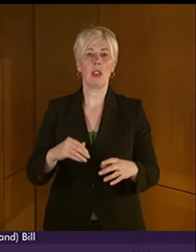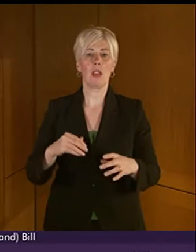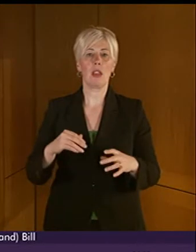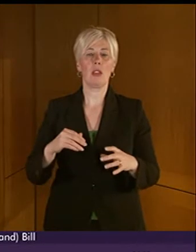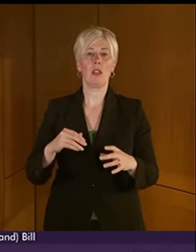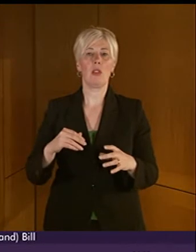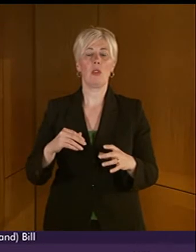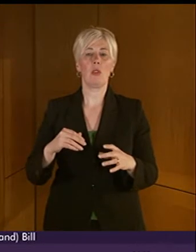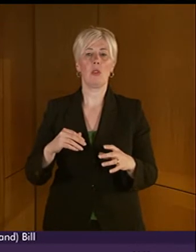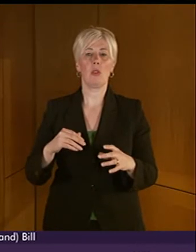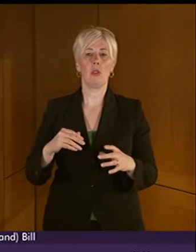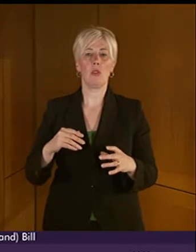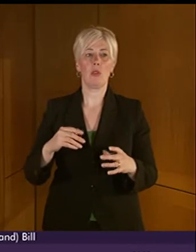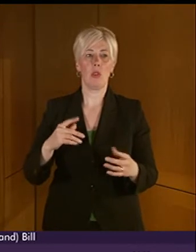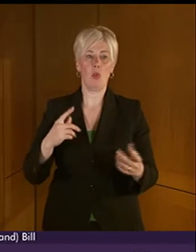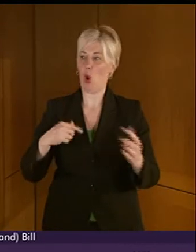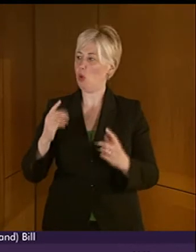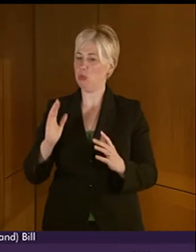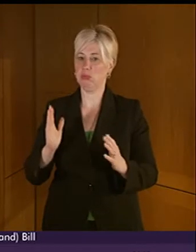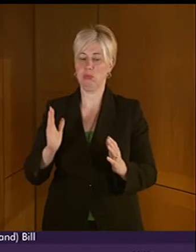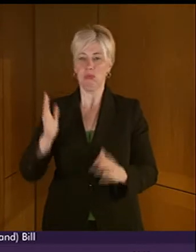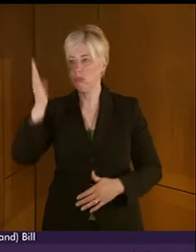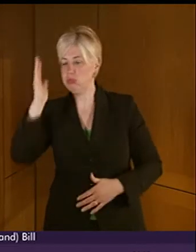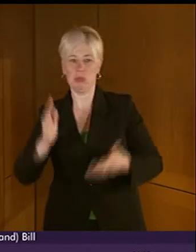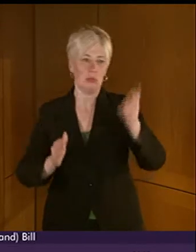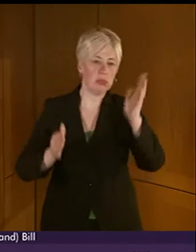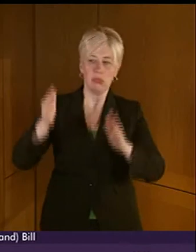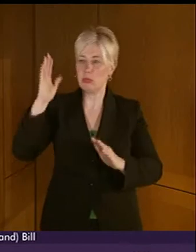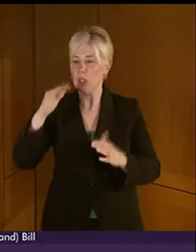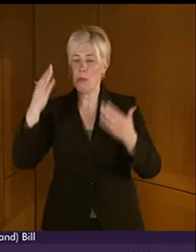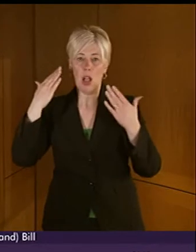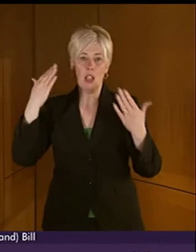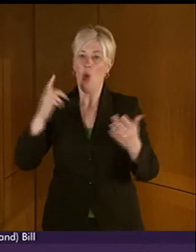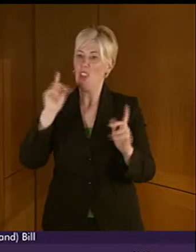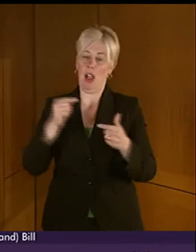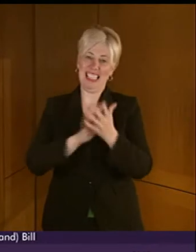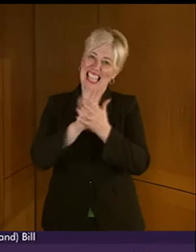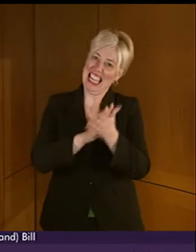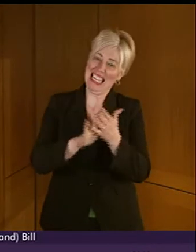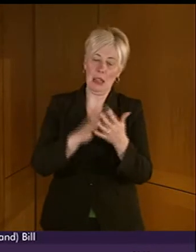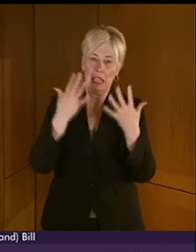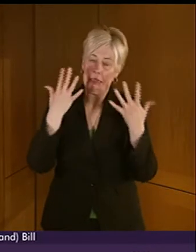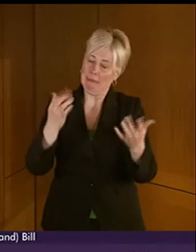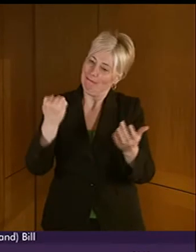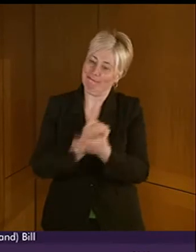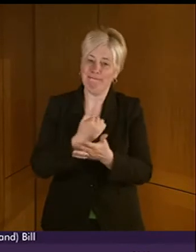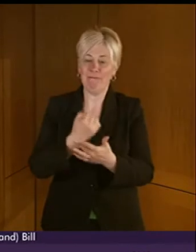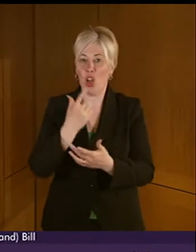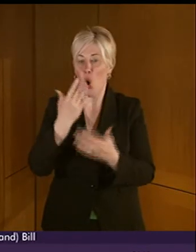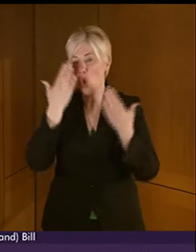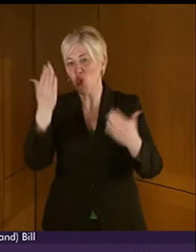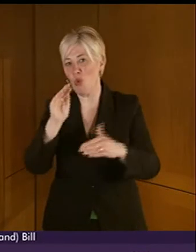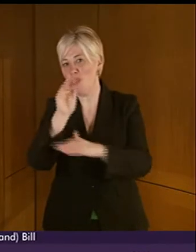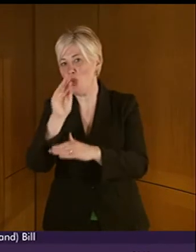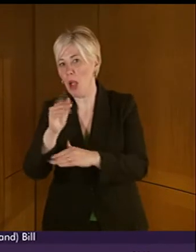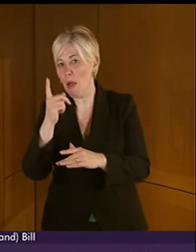each of us, in our speeches, but who knows what the future will bring in terms